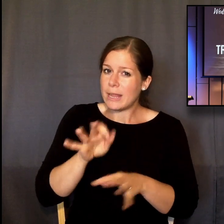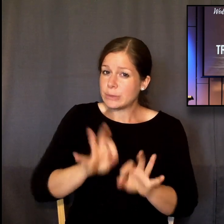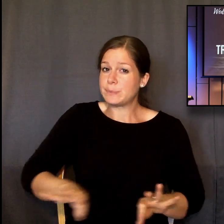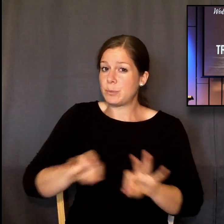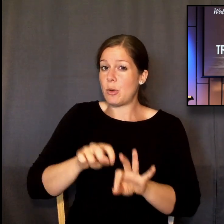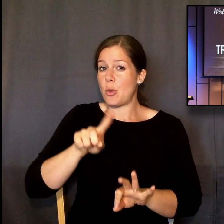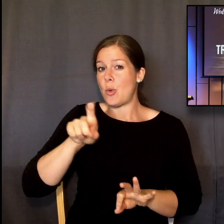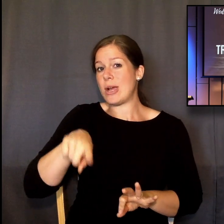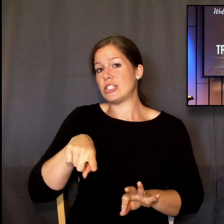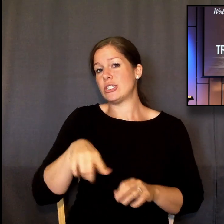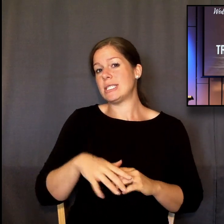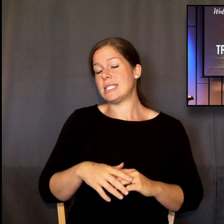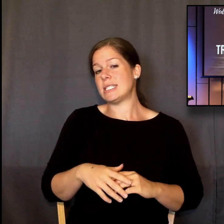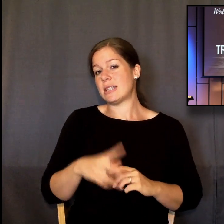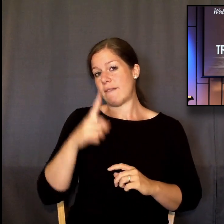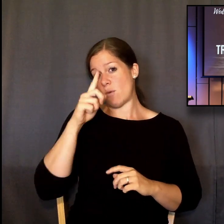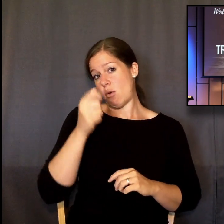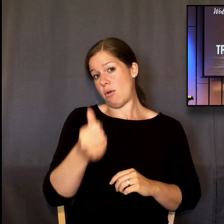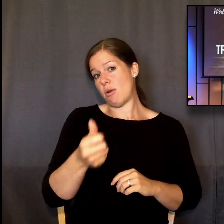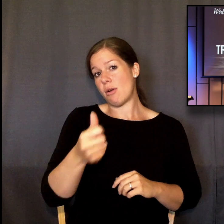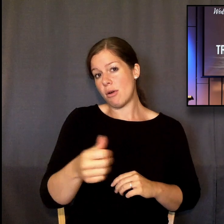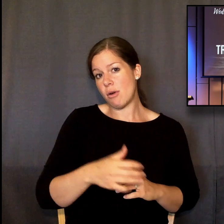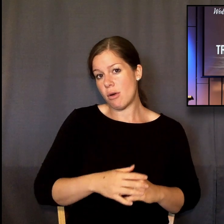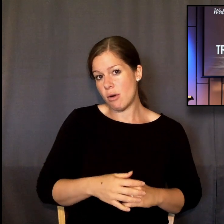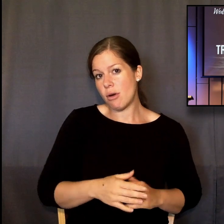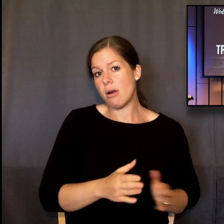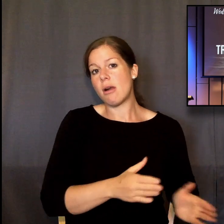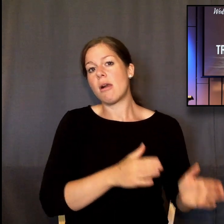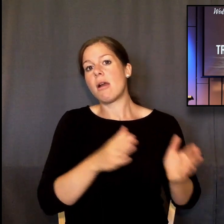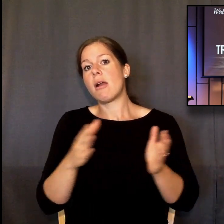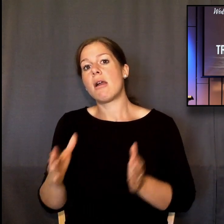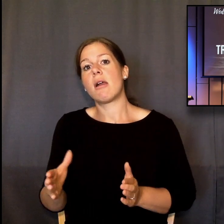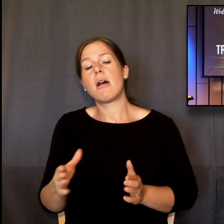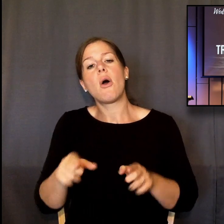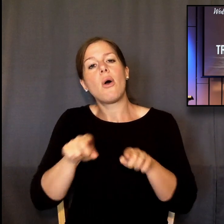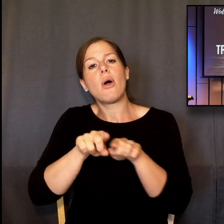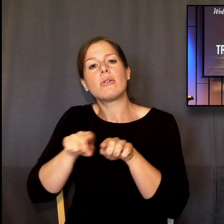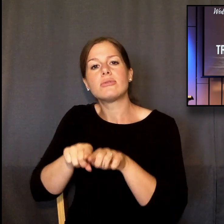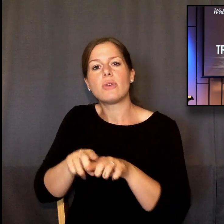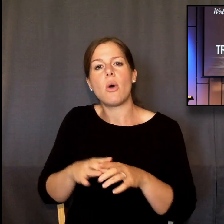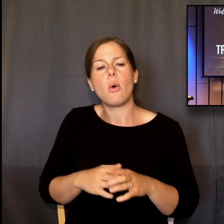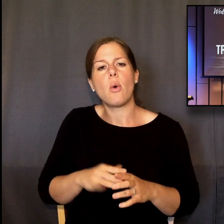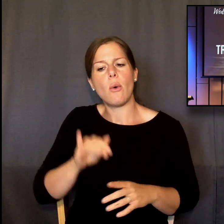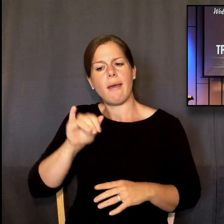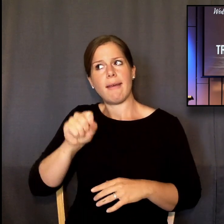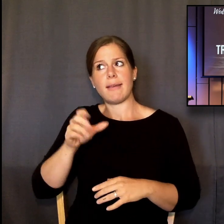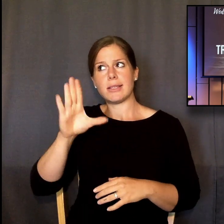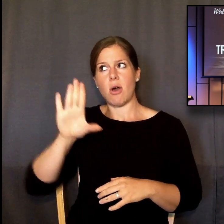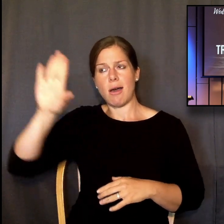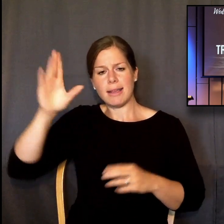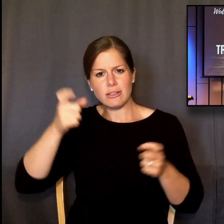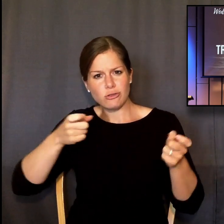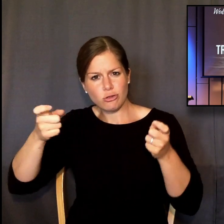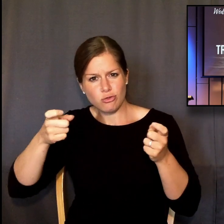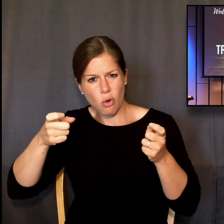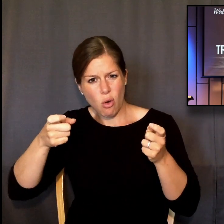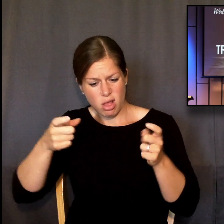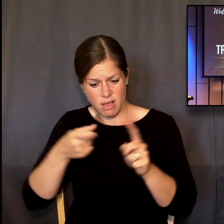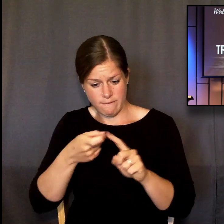is, is God's control of the world, of the universe taught in the Bible? And what does the Bible